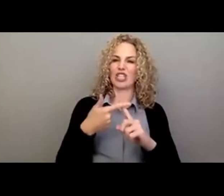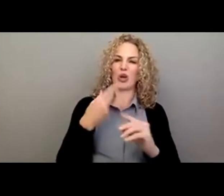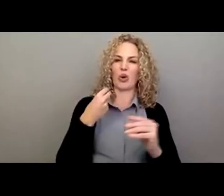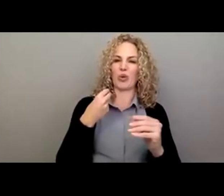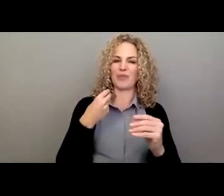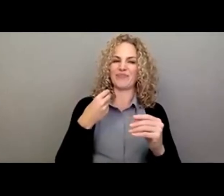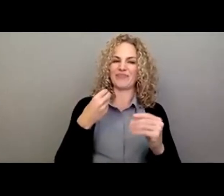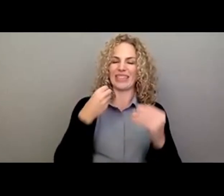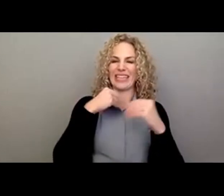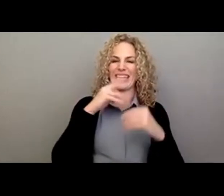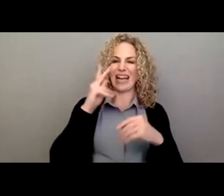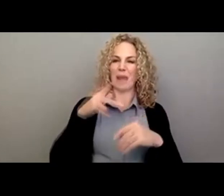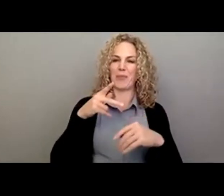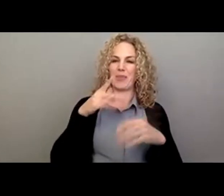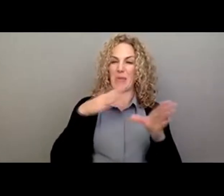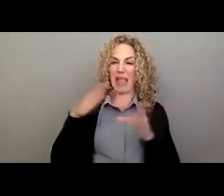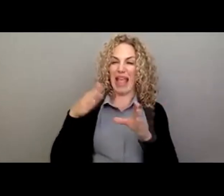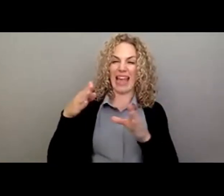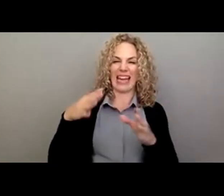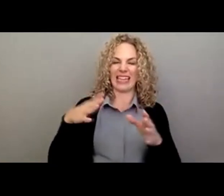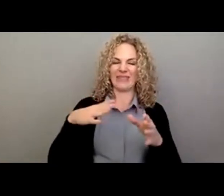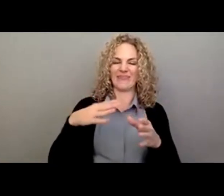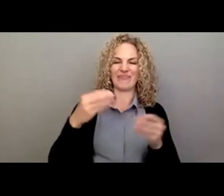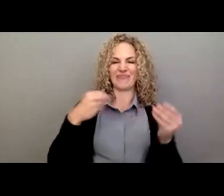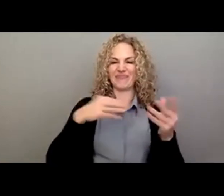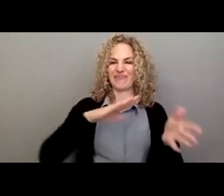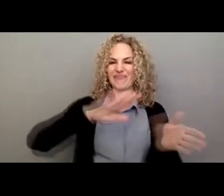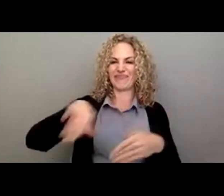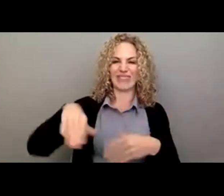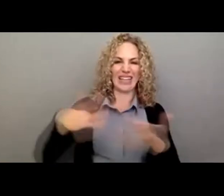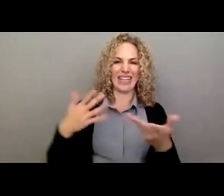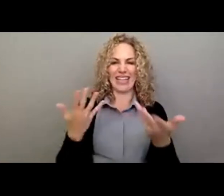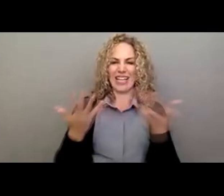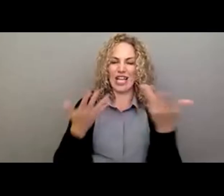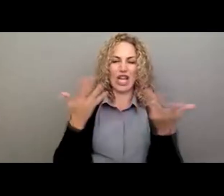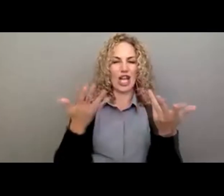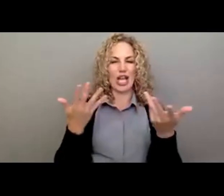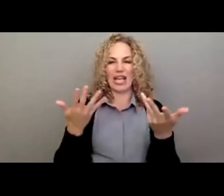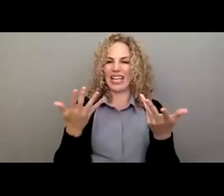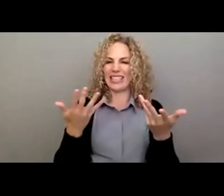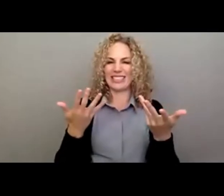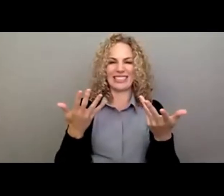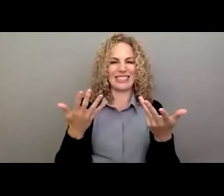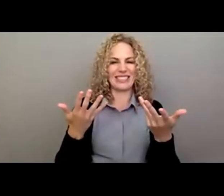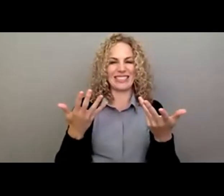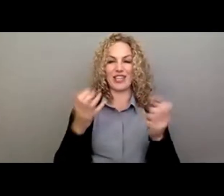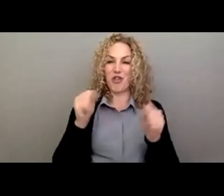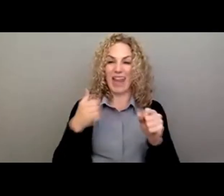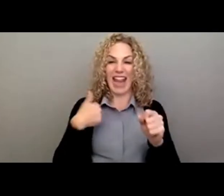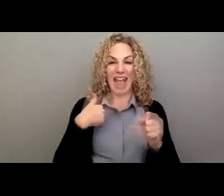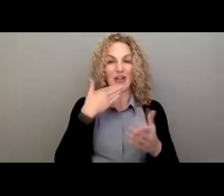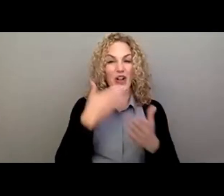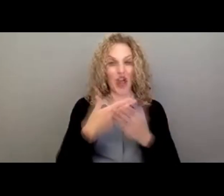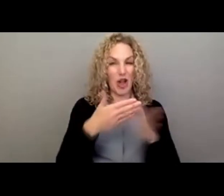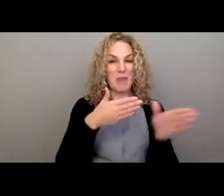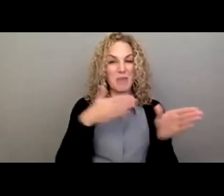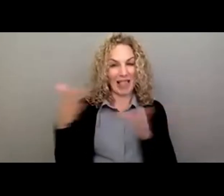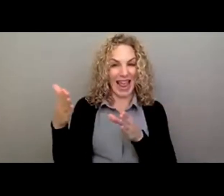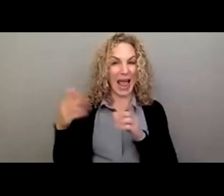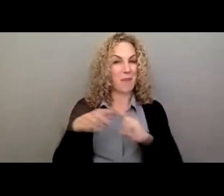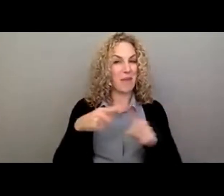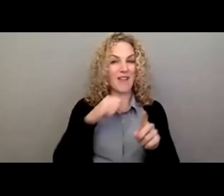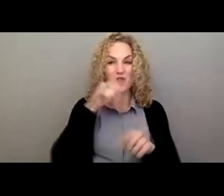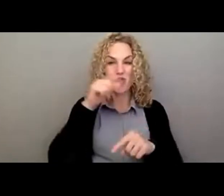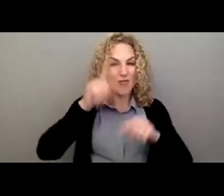taken away from that over the years is you can have the best plan in the world, but if you aren't able to execute it well,